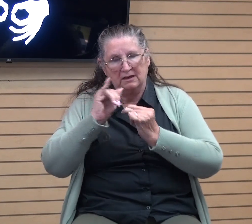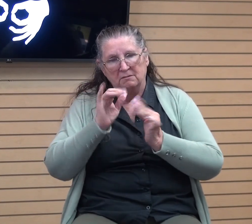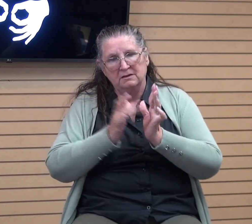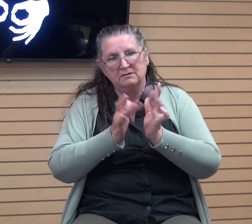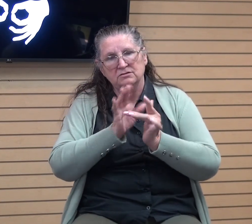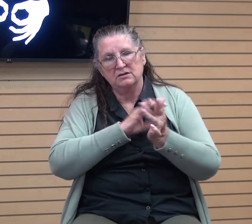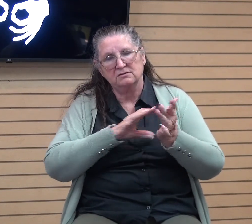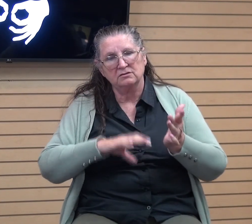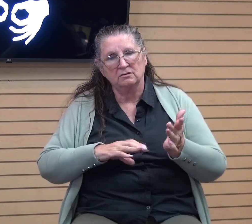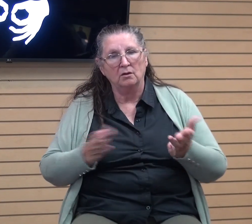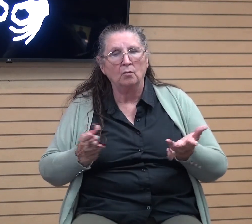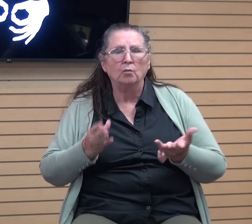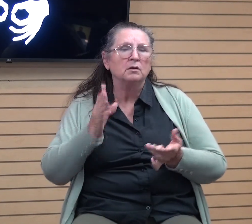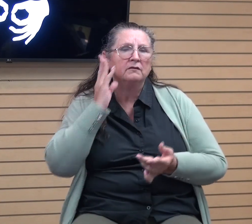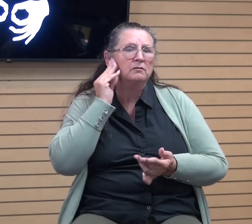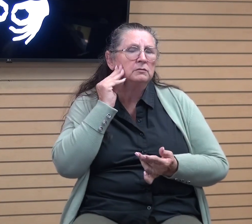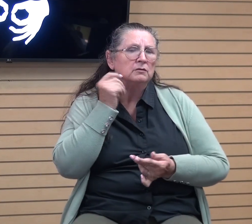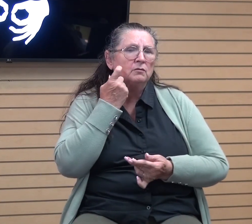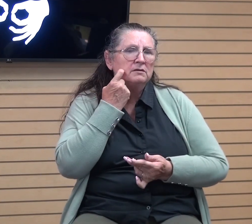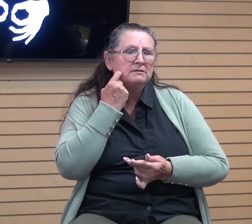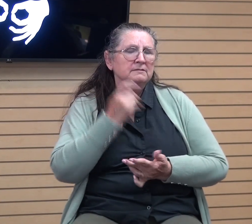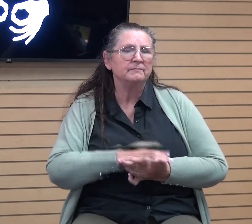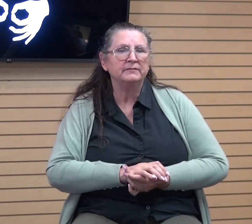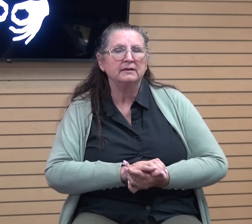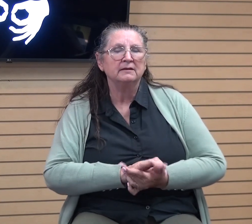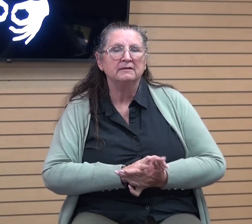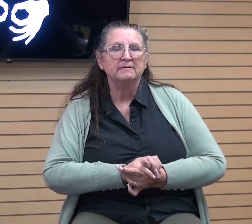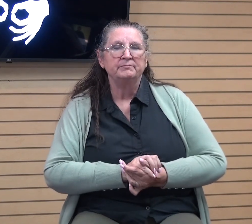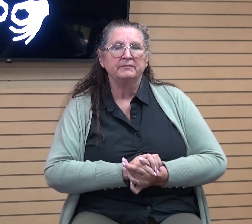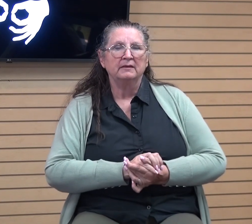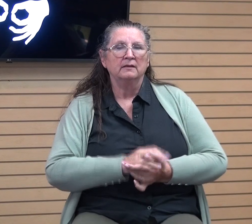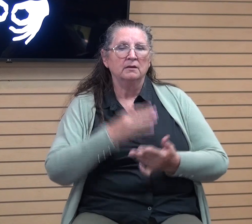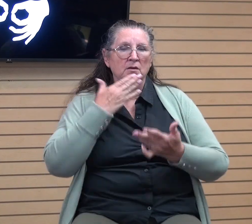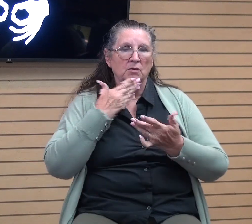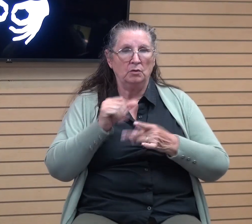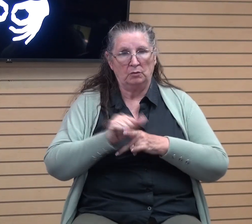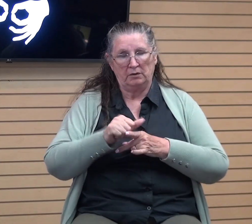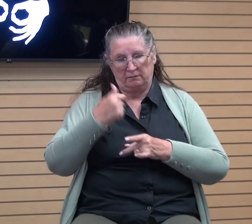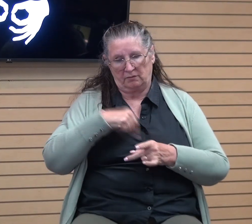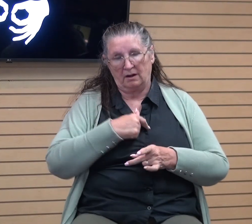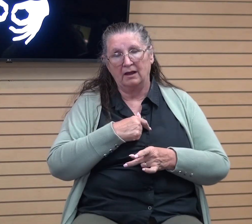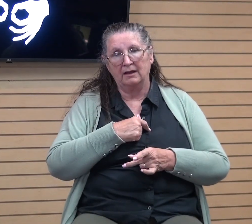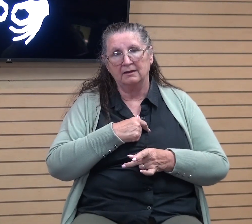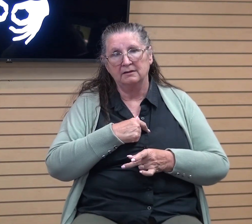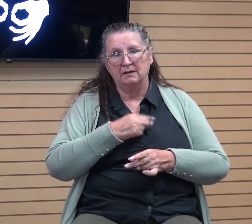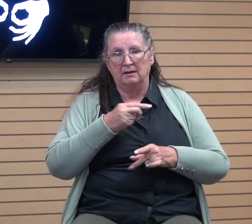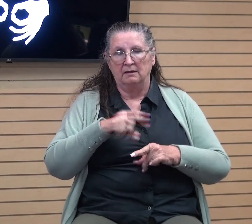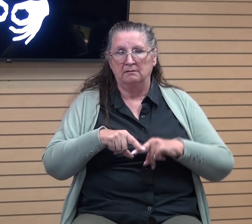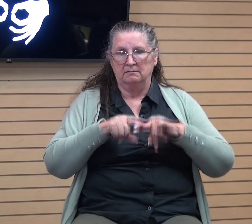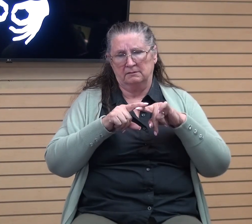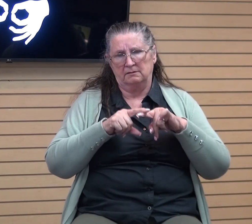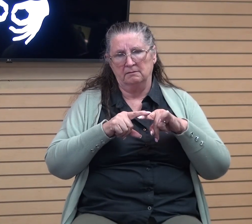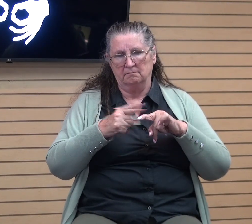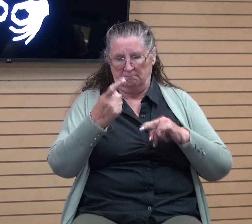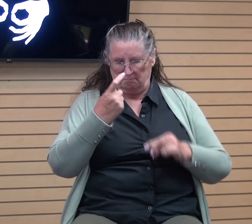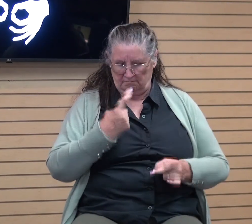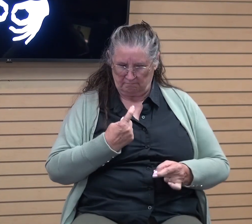What have you been going through lately? It's good practice for us to stop and ask ourselves, you know,